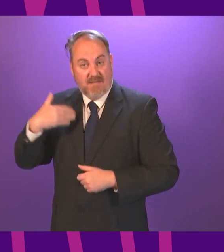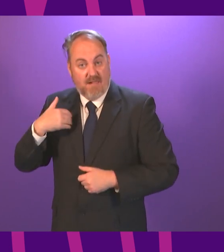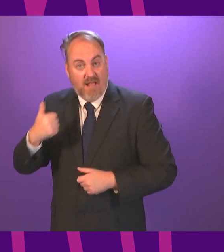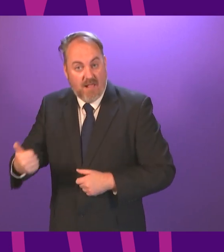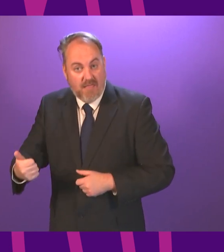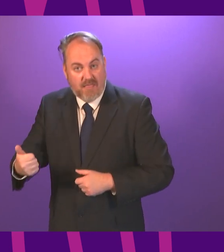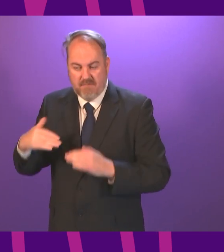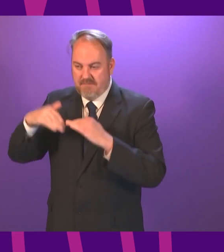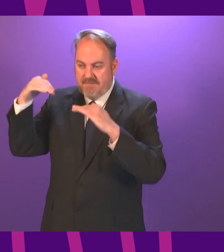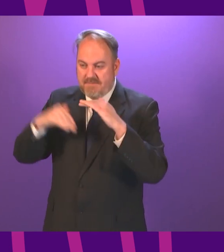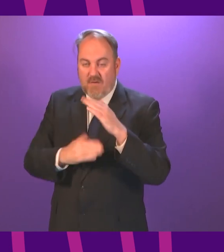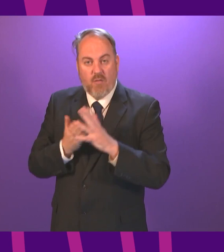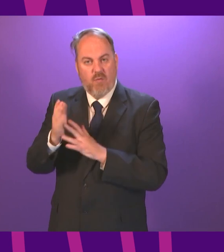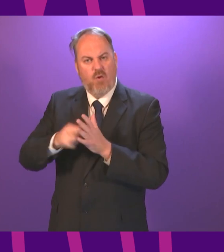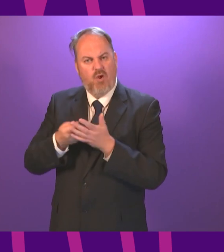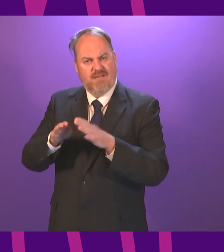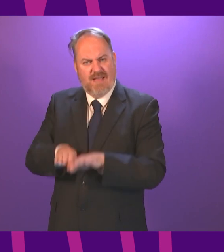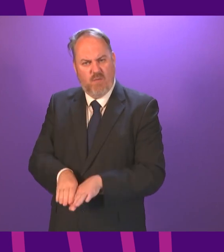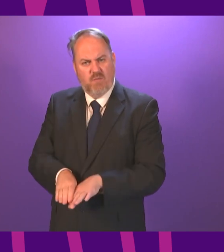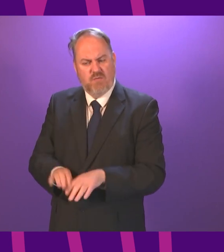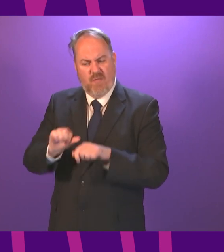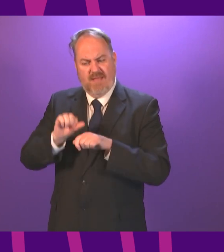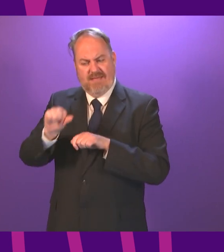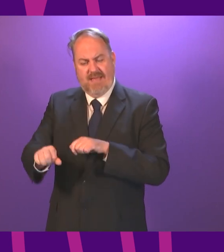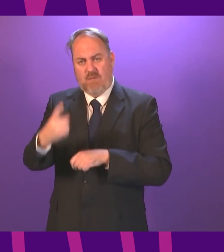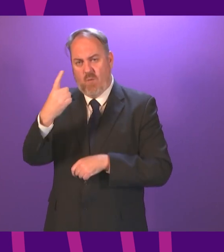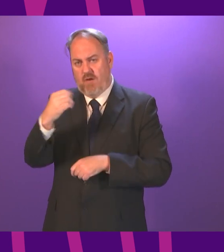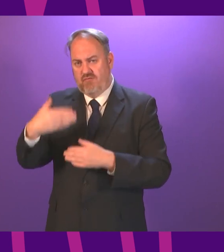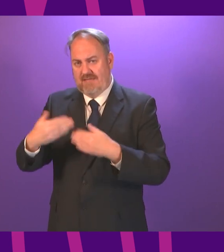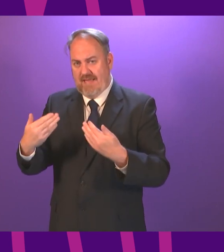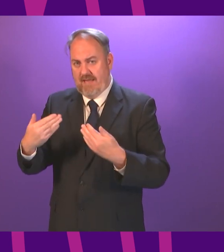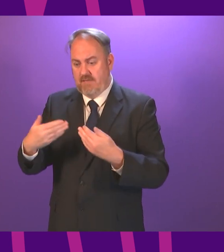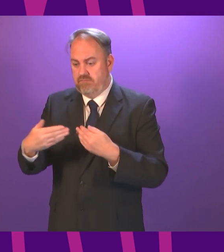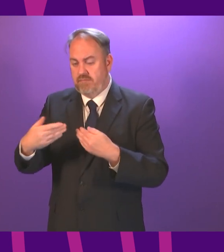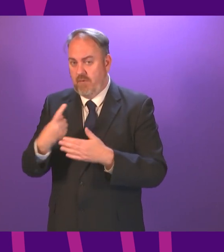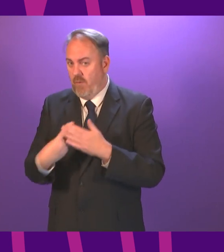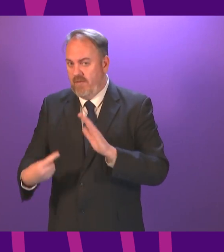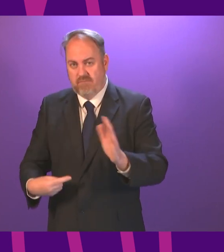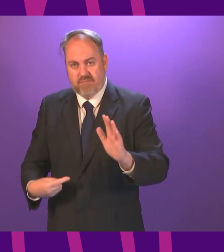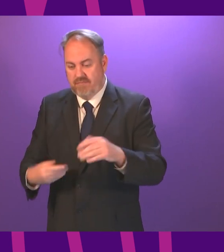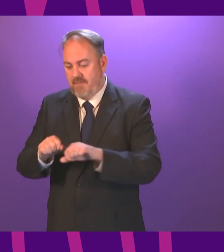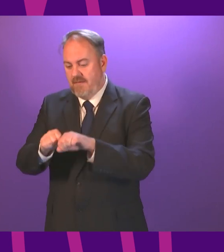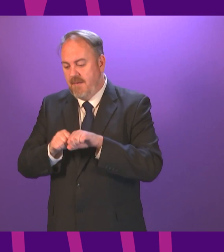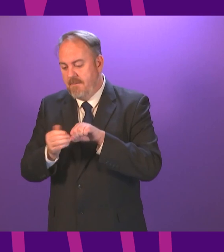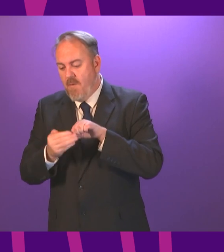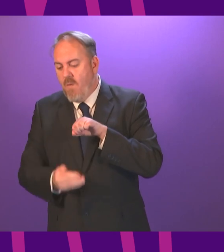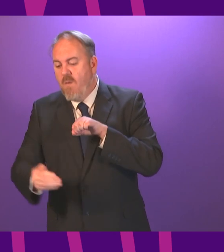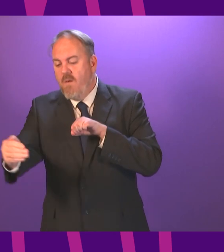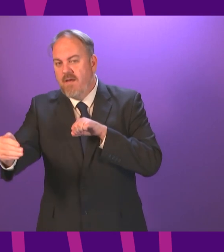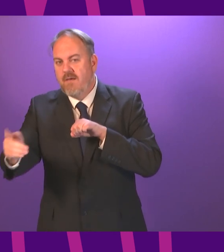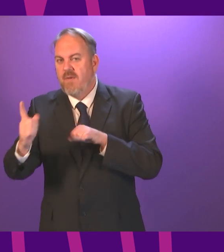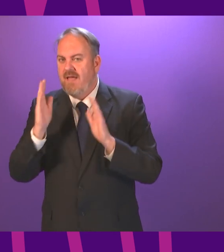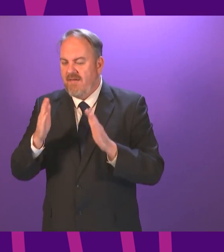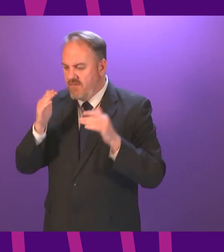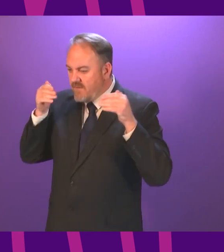also be substantial so the coming hundred days and beyond will be so important and I'm glad such an emphasis has been